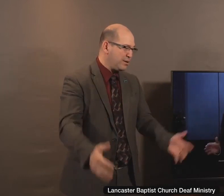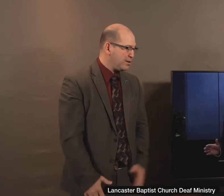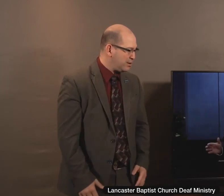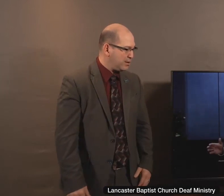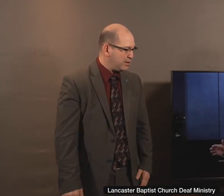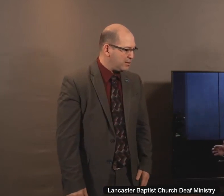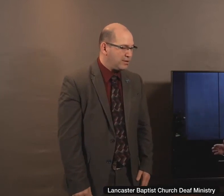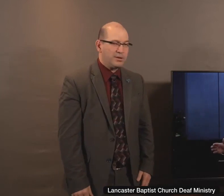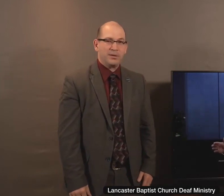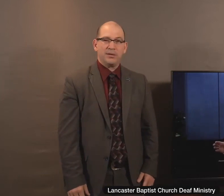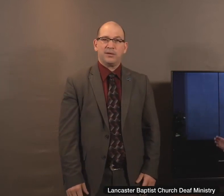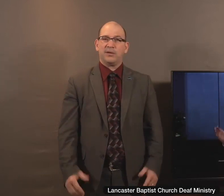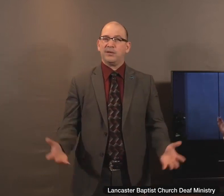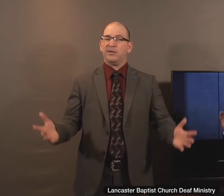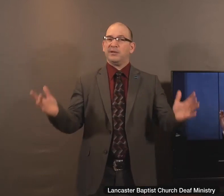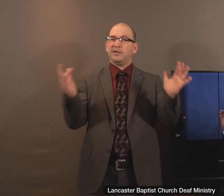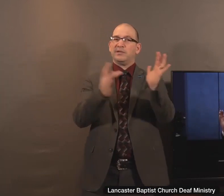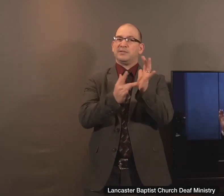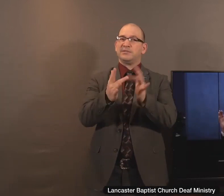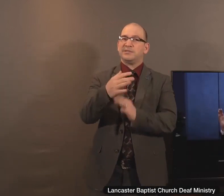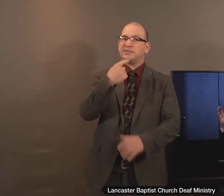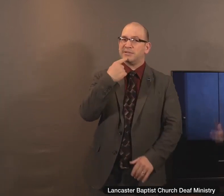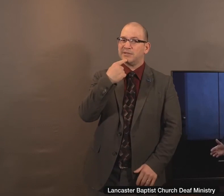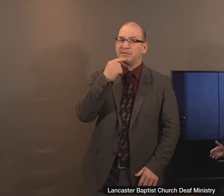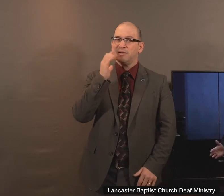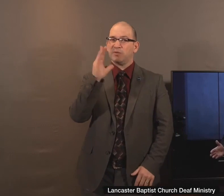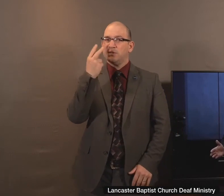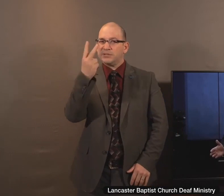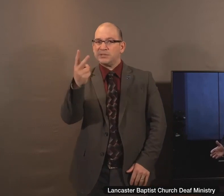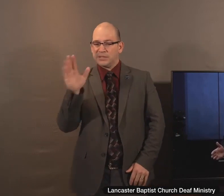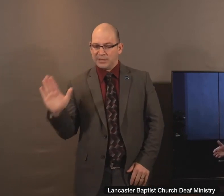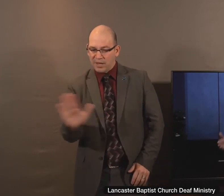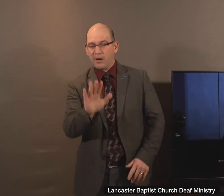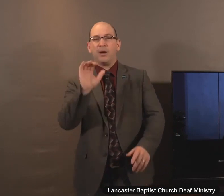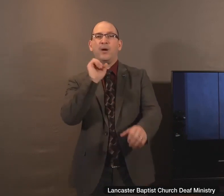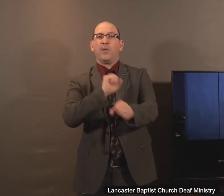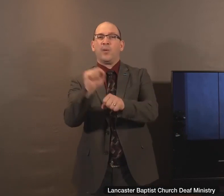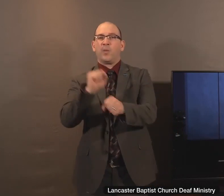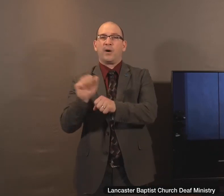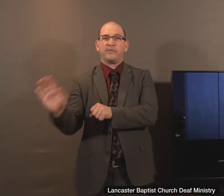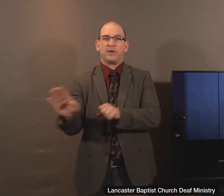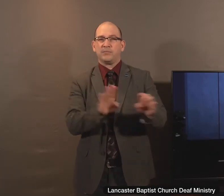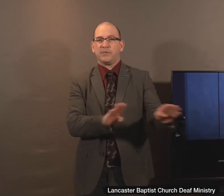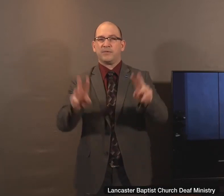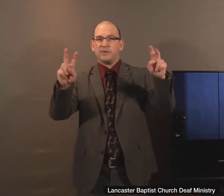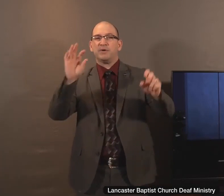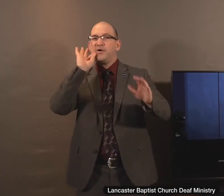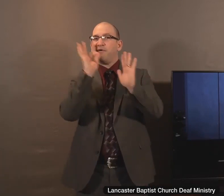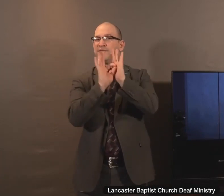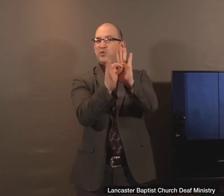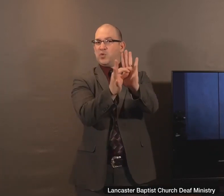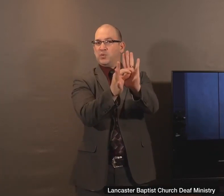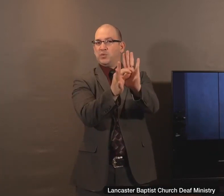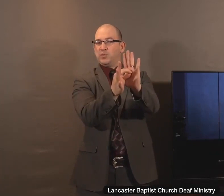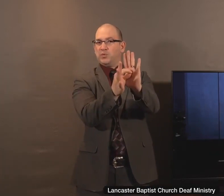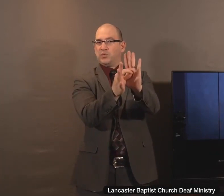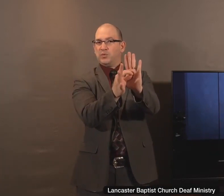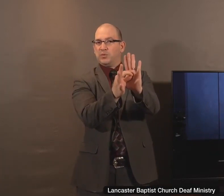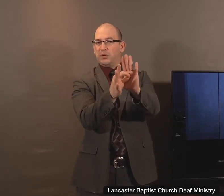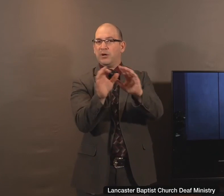see, Jesus says of his disciples, you will know them by their fruit. And we understand today that this woman was showing